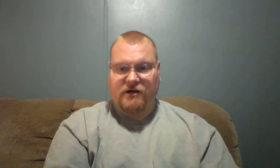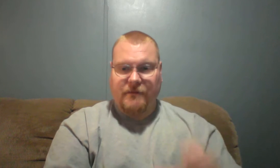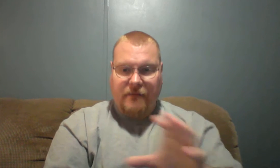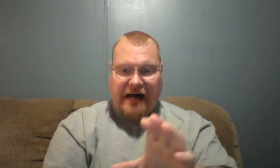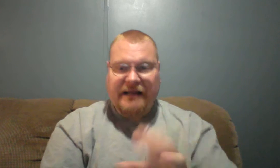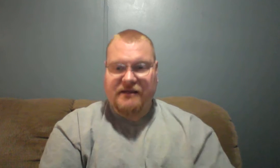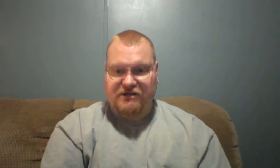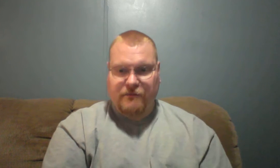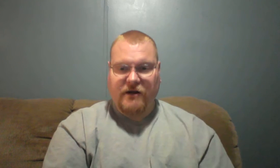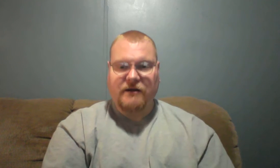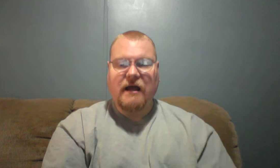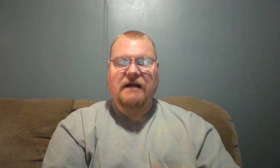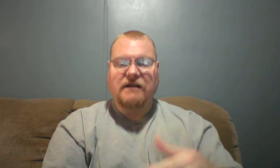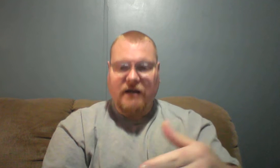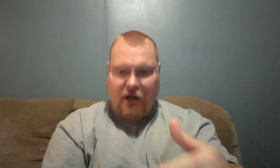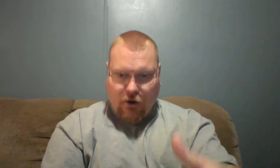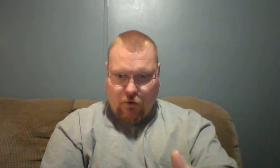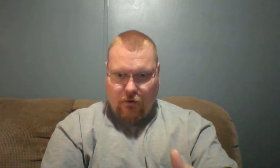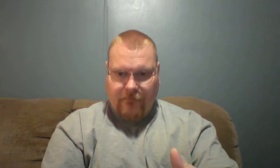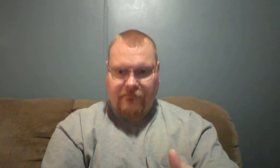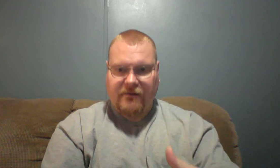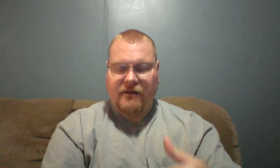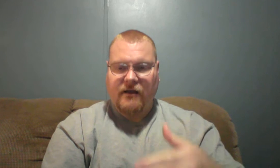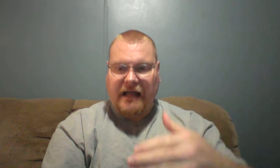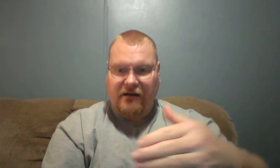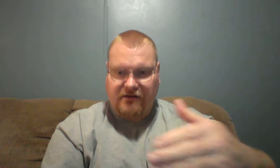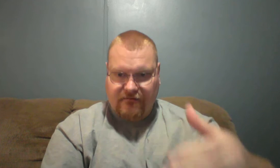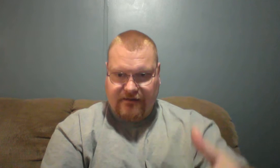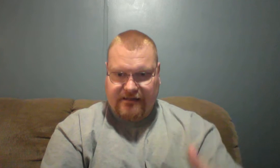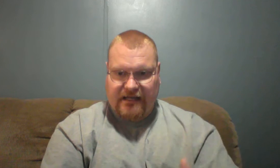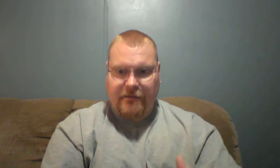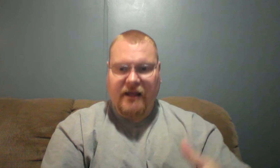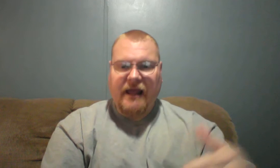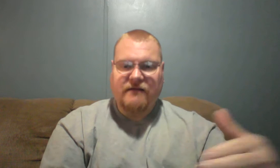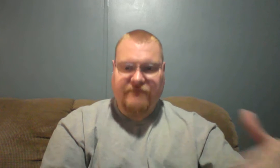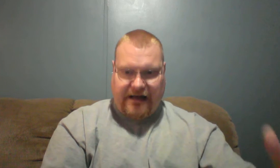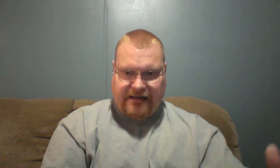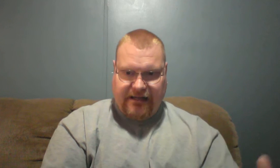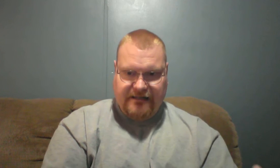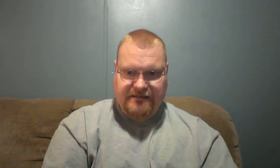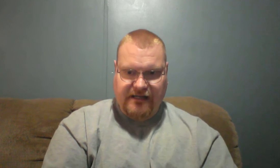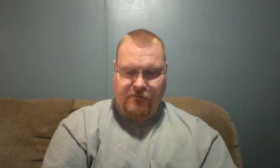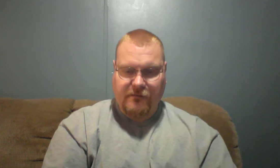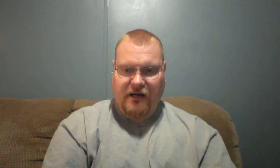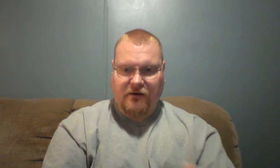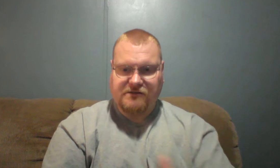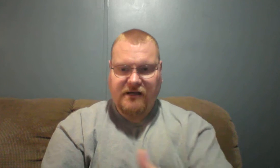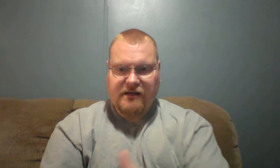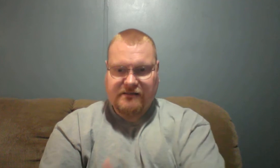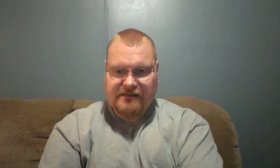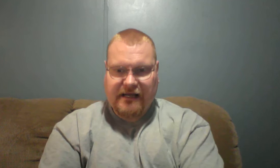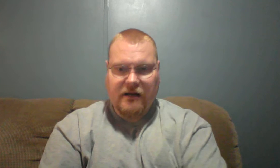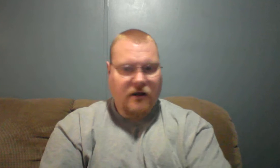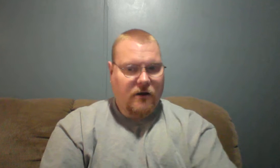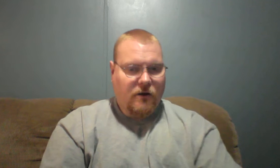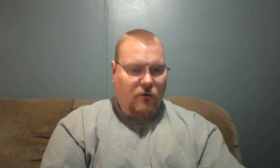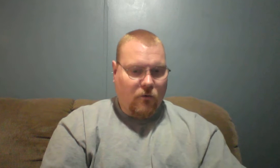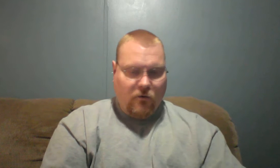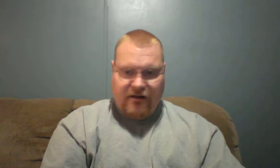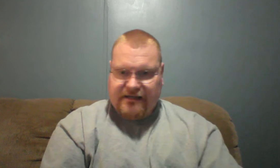to be mighty in the spirit, to know how to defeat the enemy and fight against the enemy. Because as I said, one of these